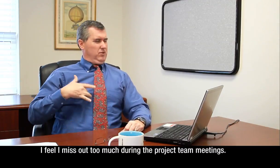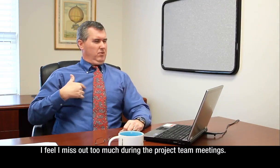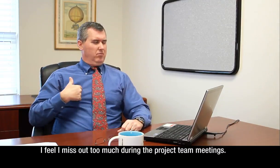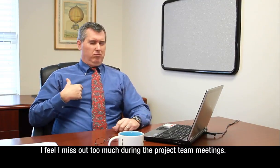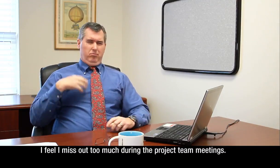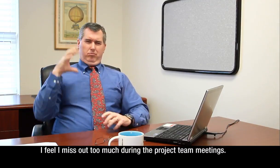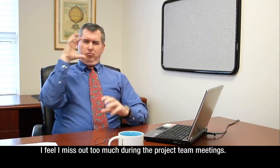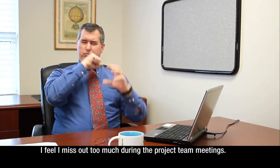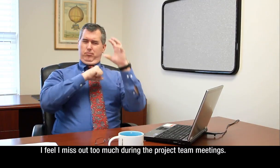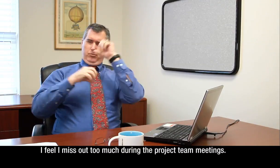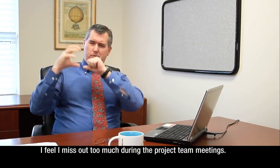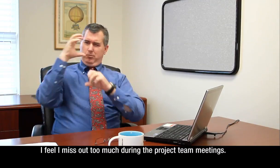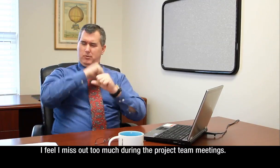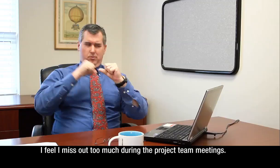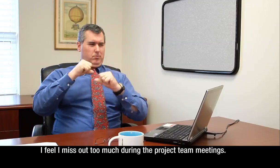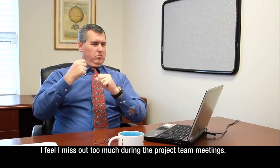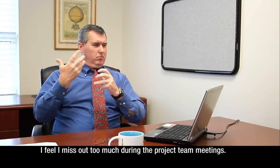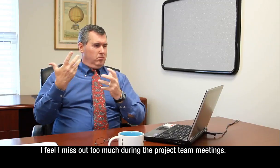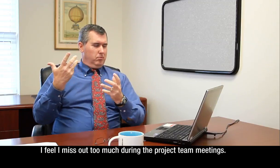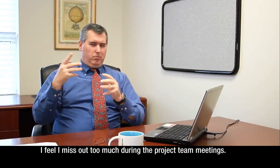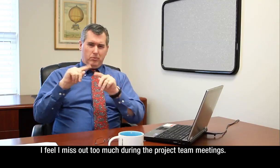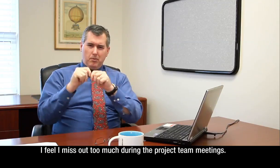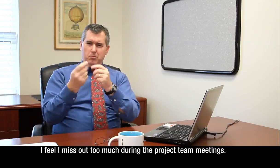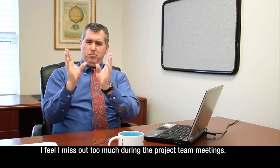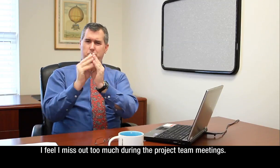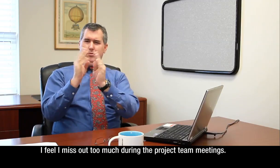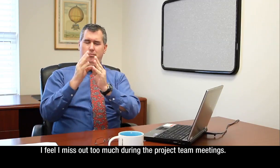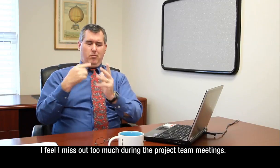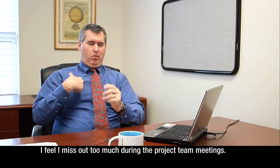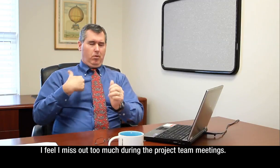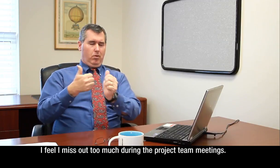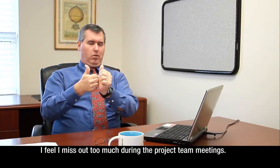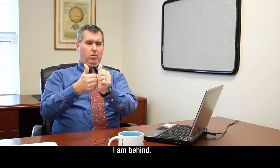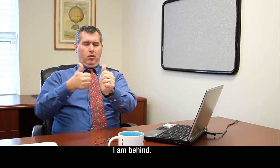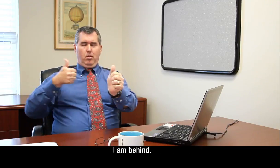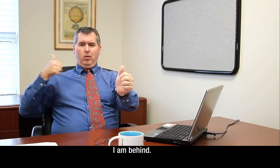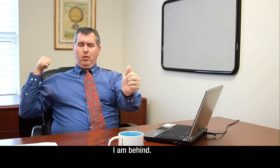Oh, I feel I miss out too much during the project team meetings. I'm behind.